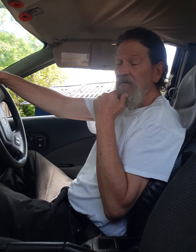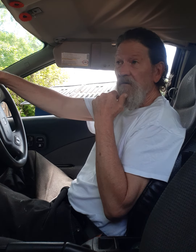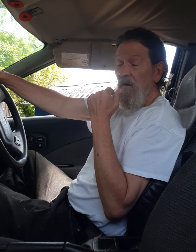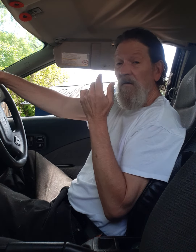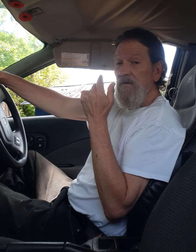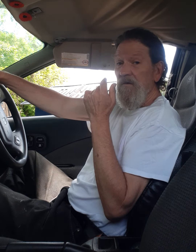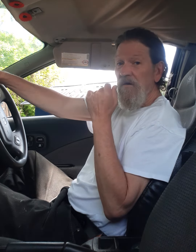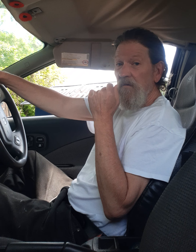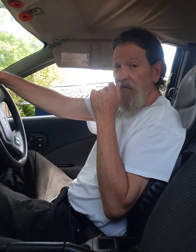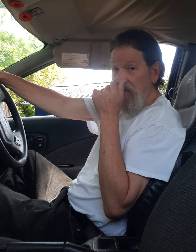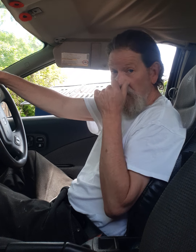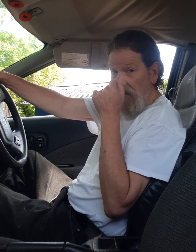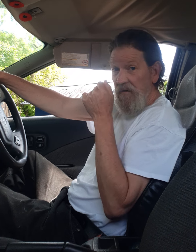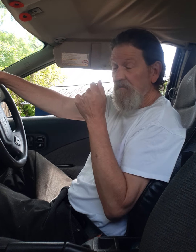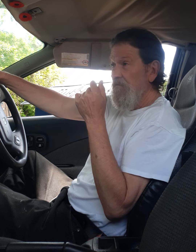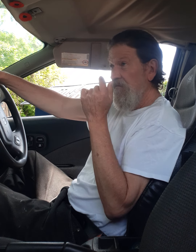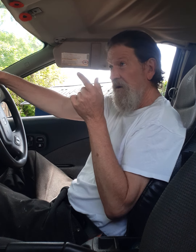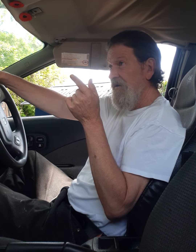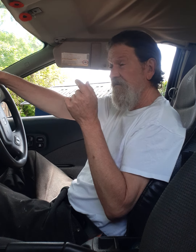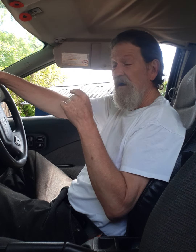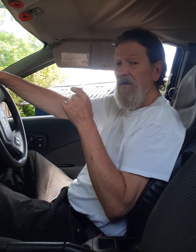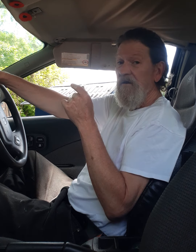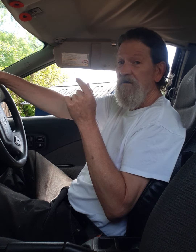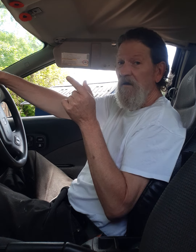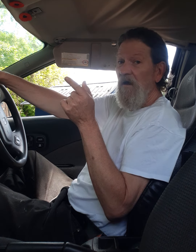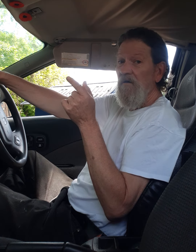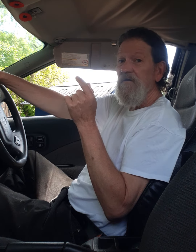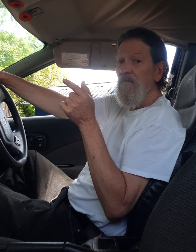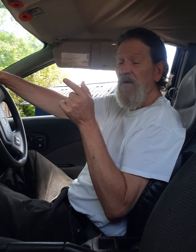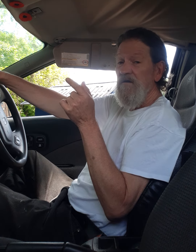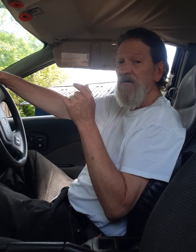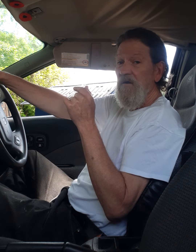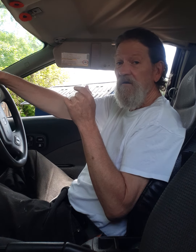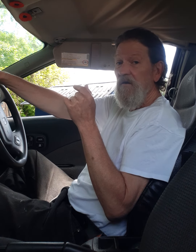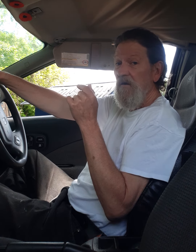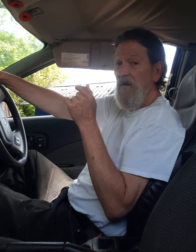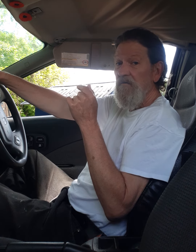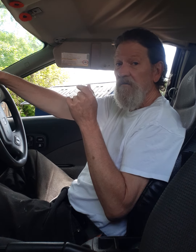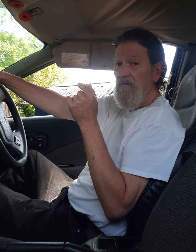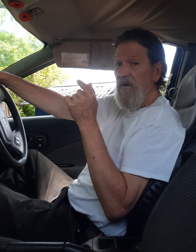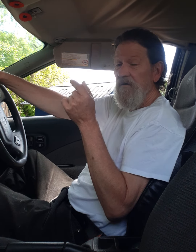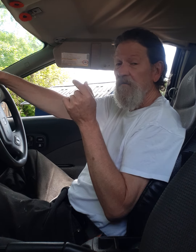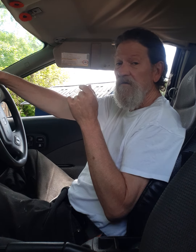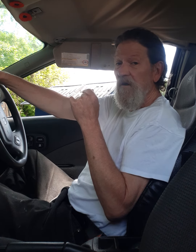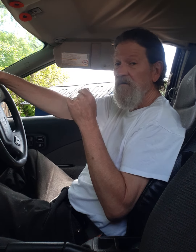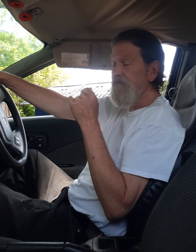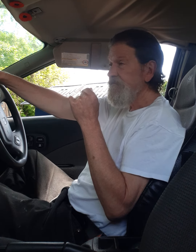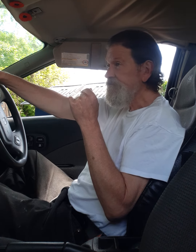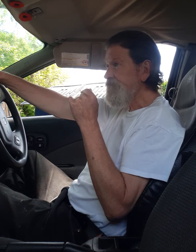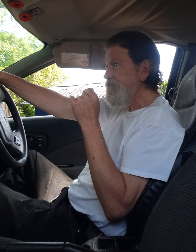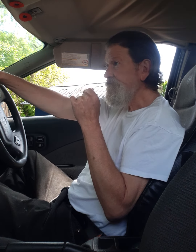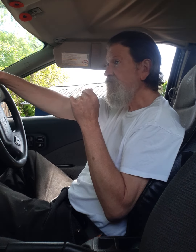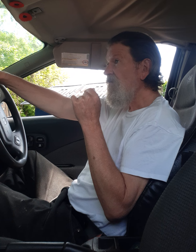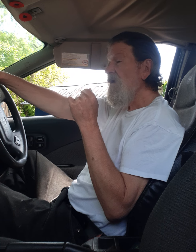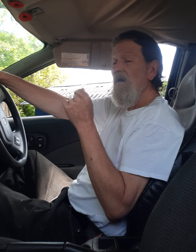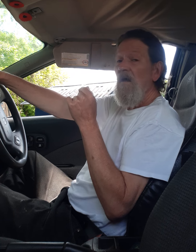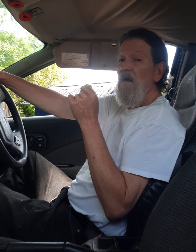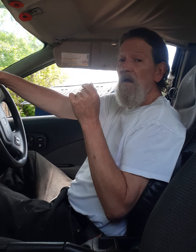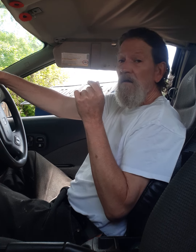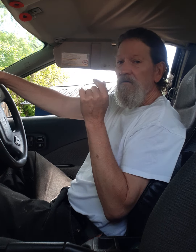don't always agree with you totally but i like your style your presentation and i like your perspective the